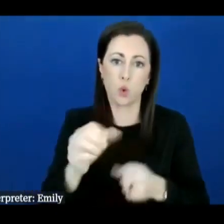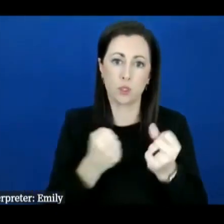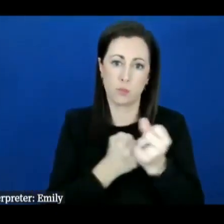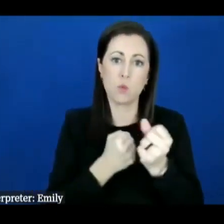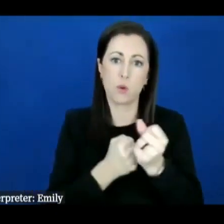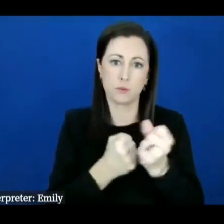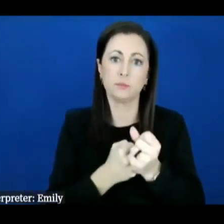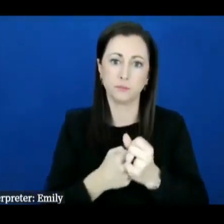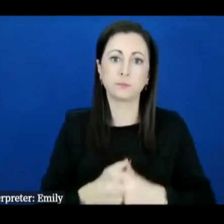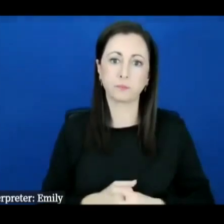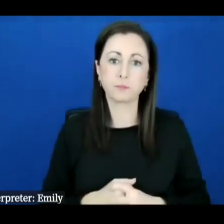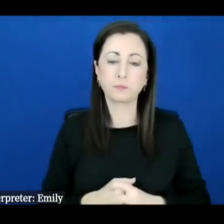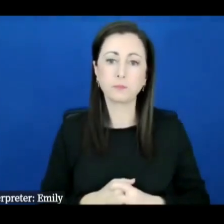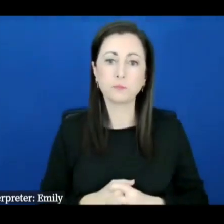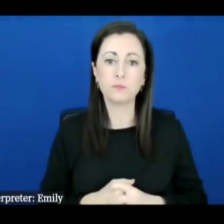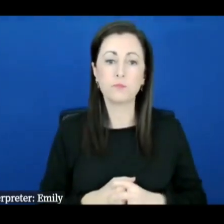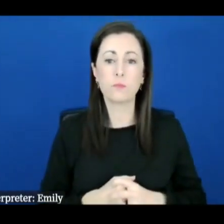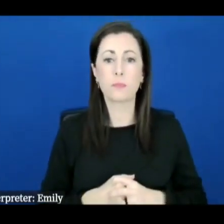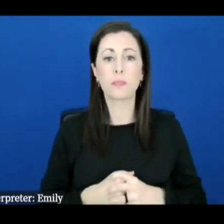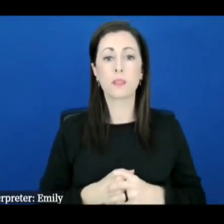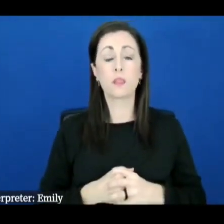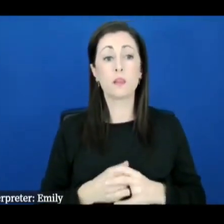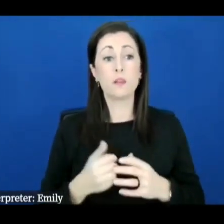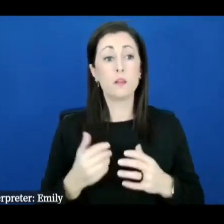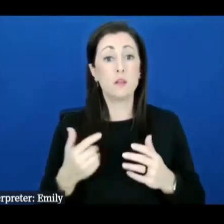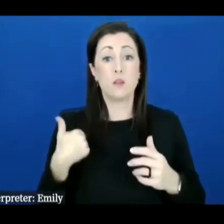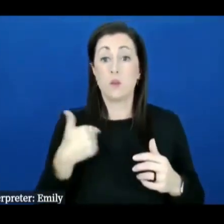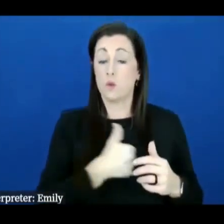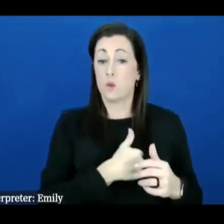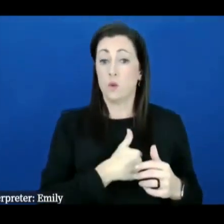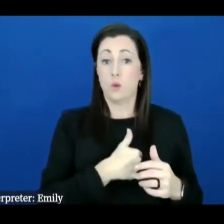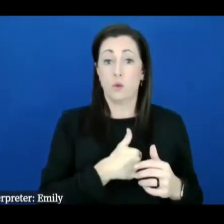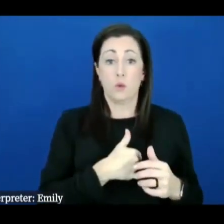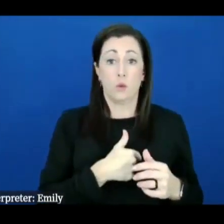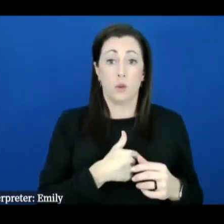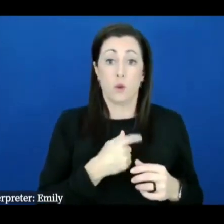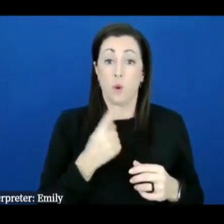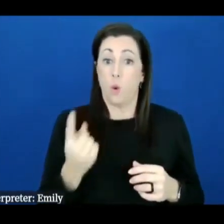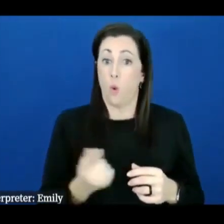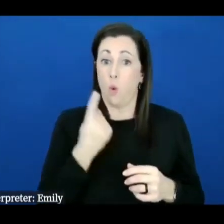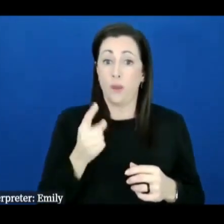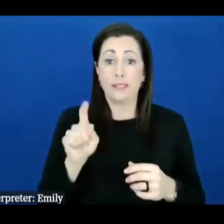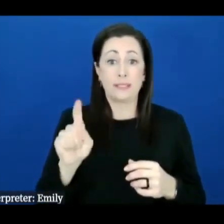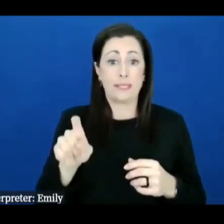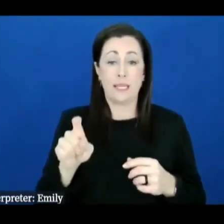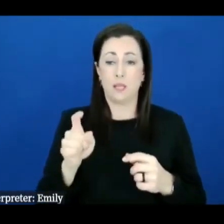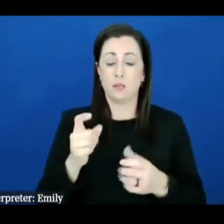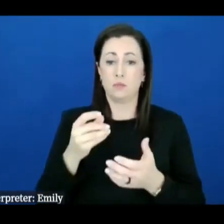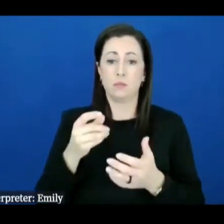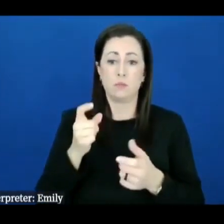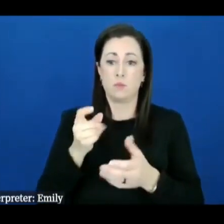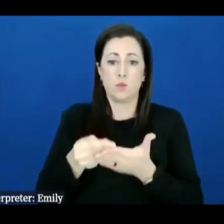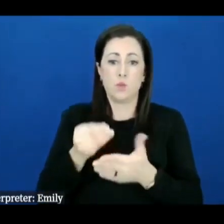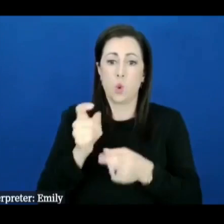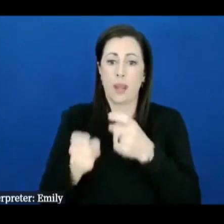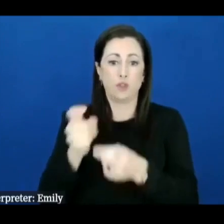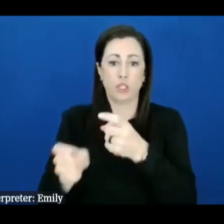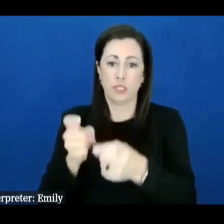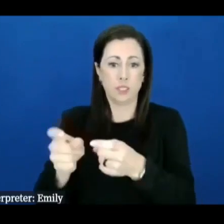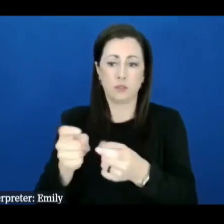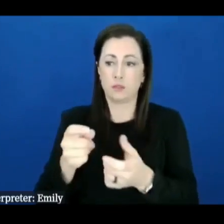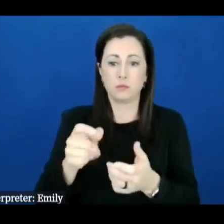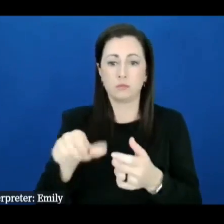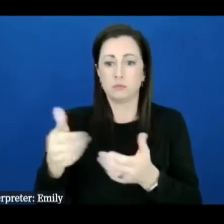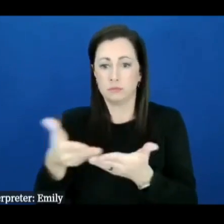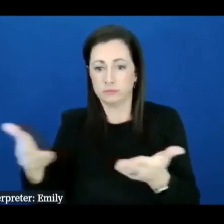we are um always in the need of donations um the other thing i want to